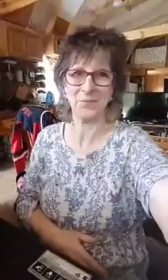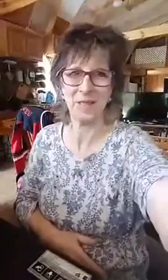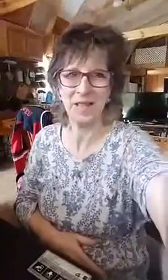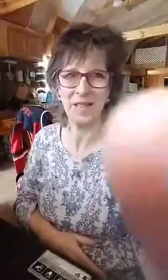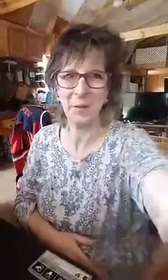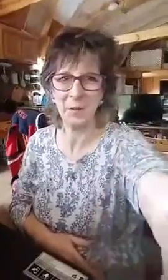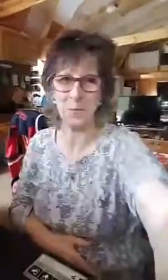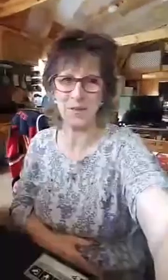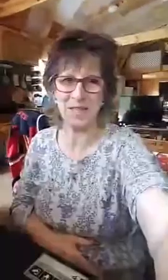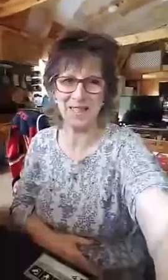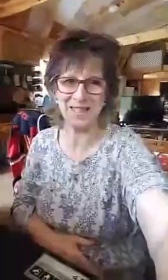Oops.